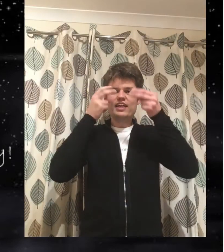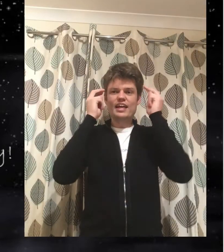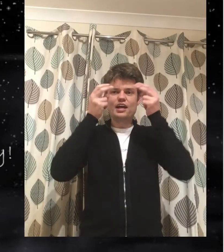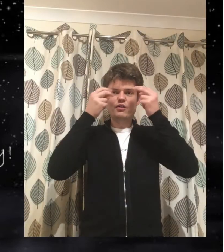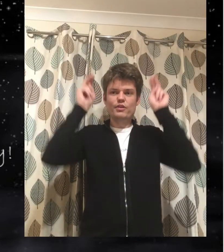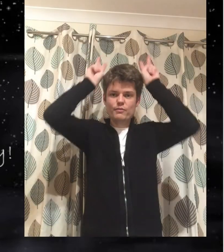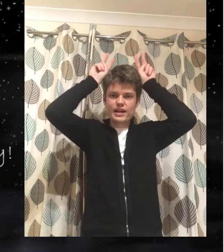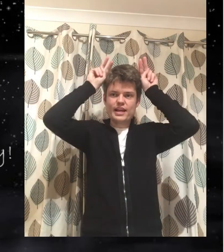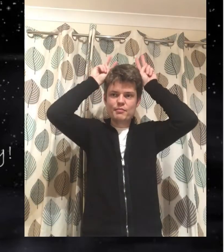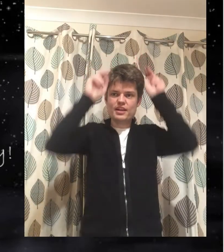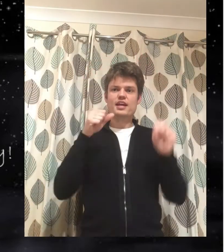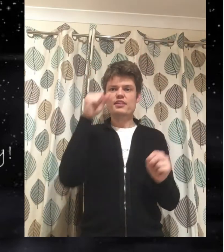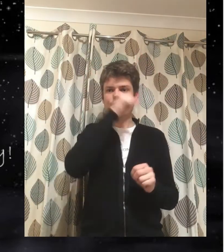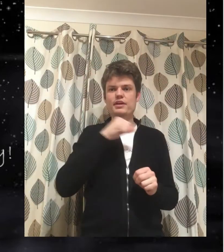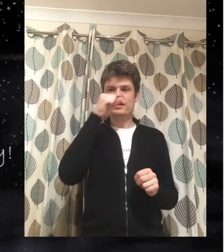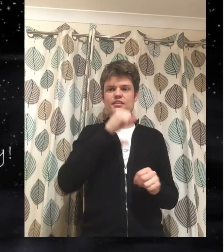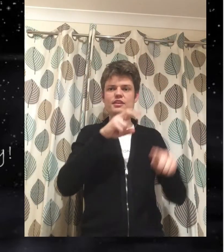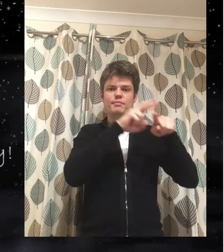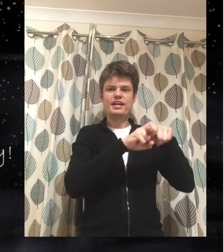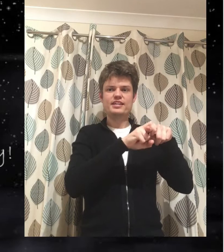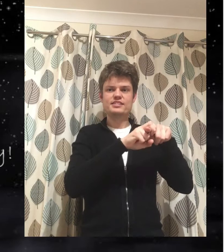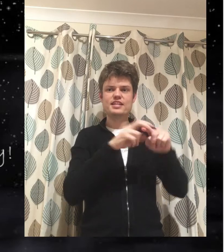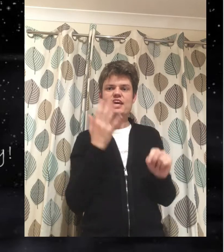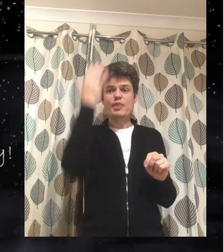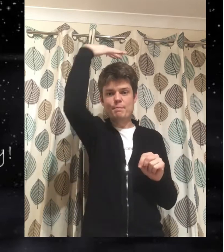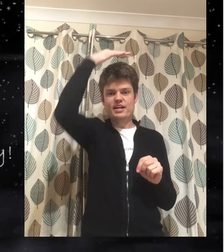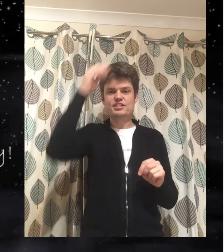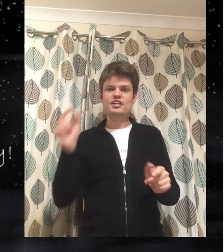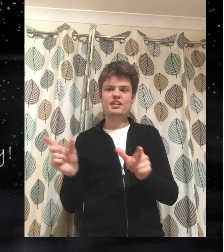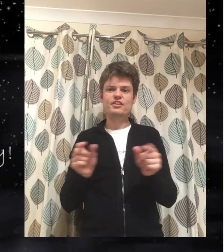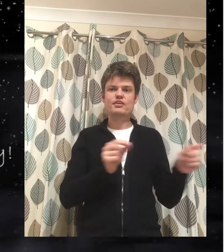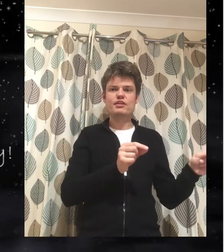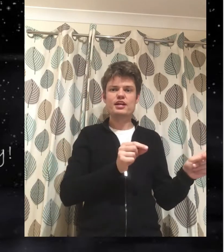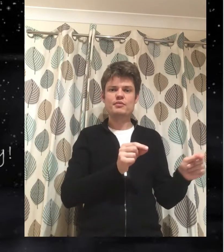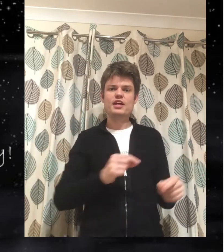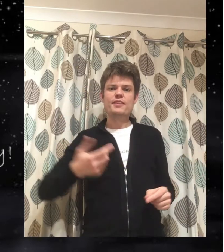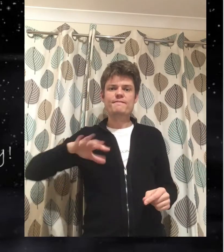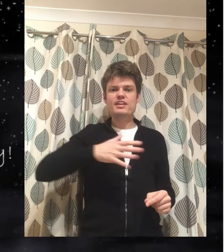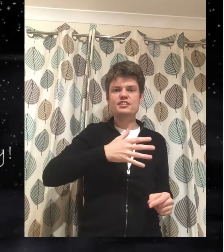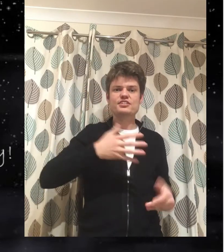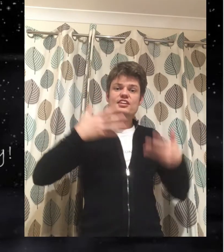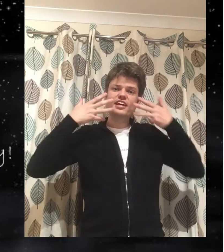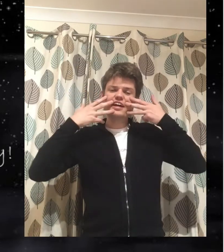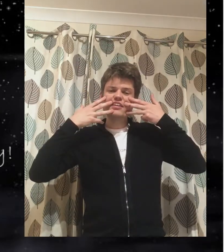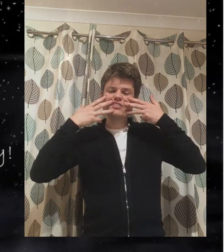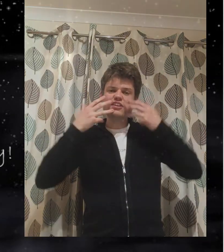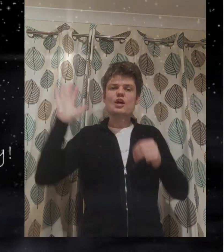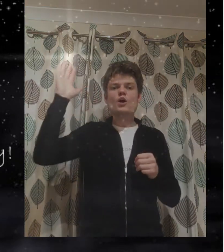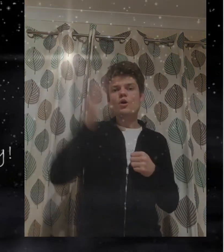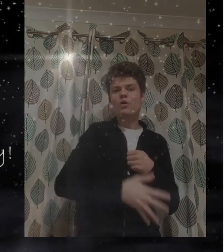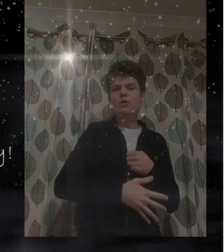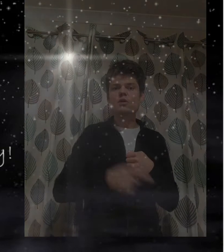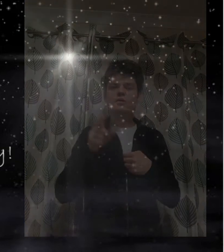The other rabbit. The pig. The bat. The badger. The crab. The fish. The cat.